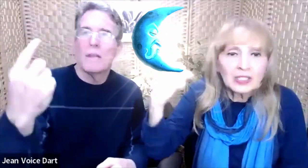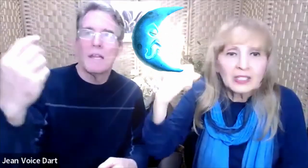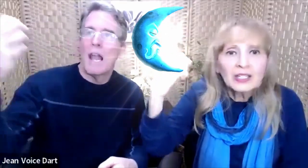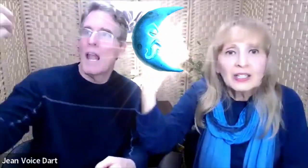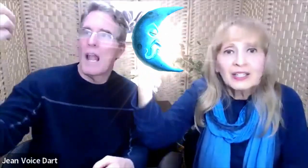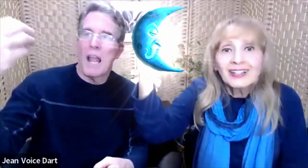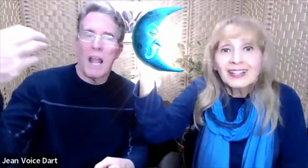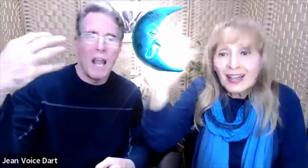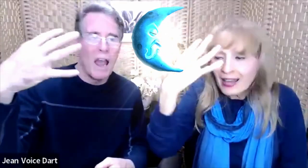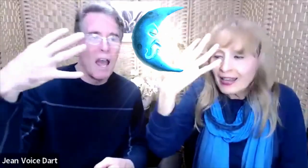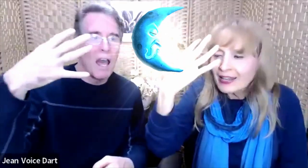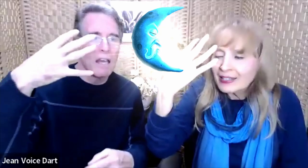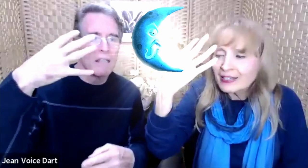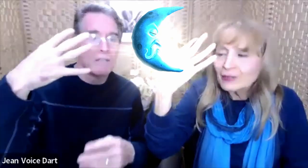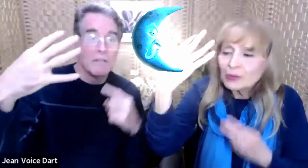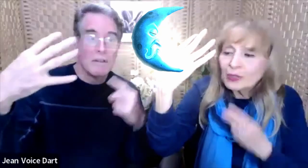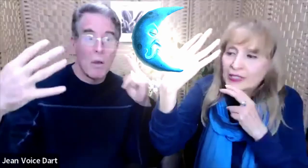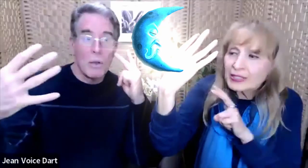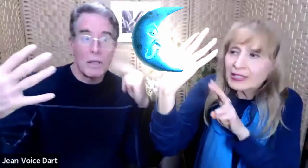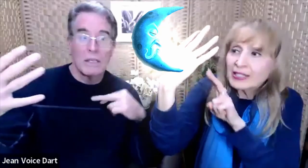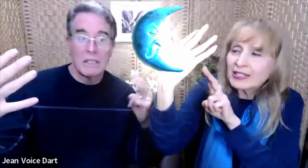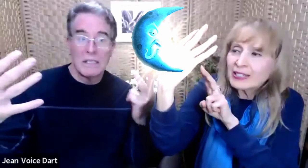light we see